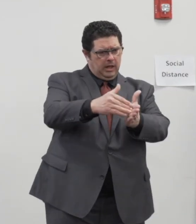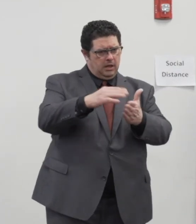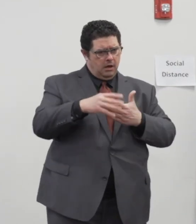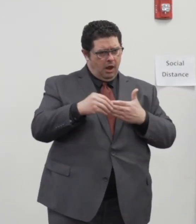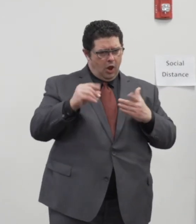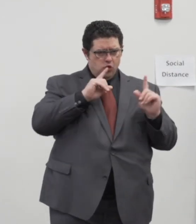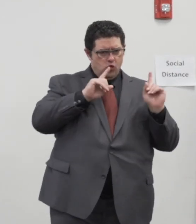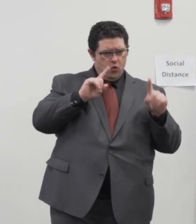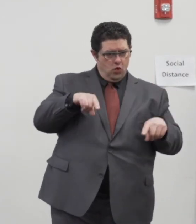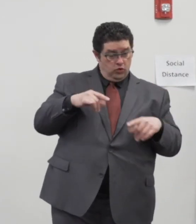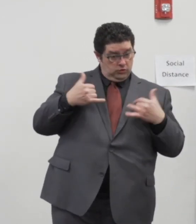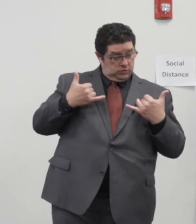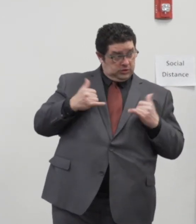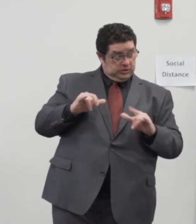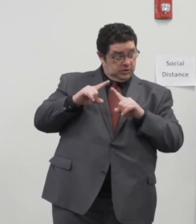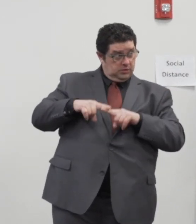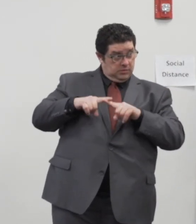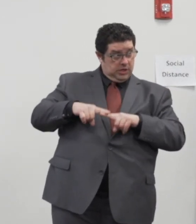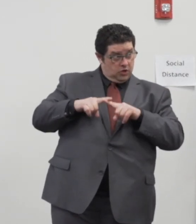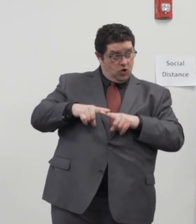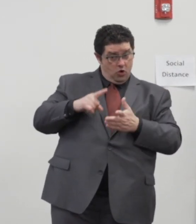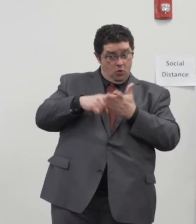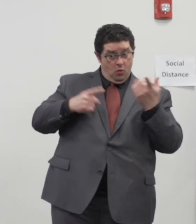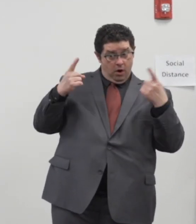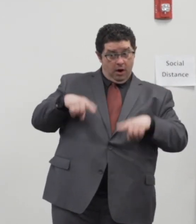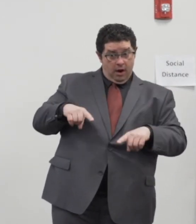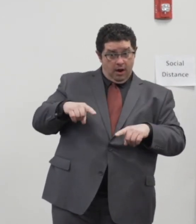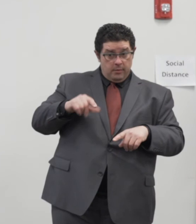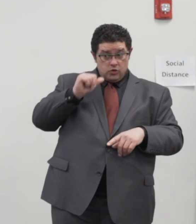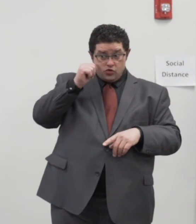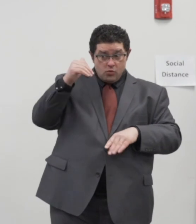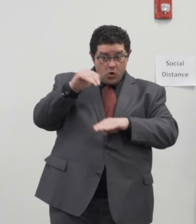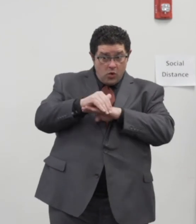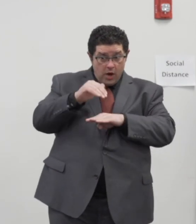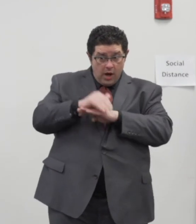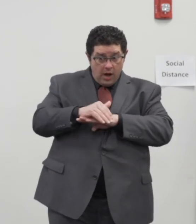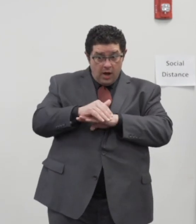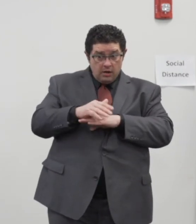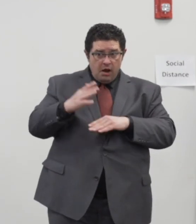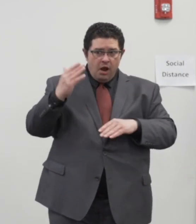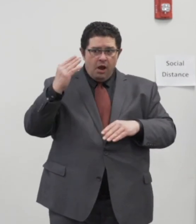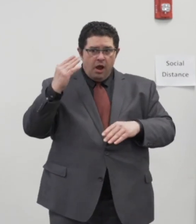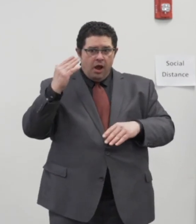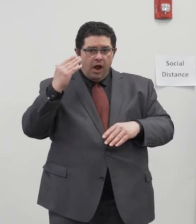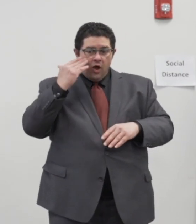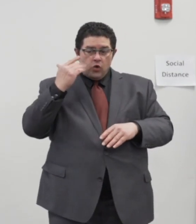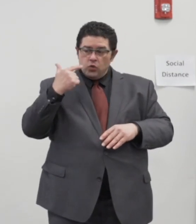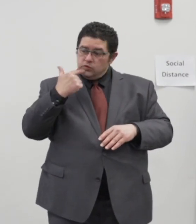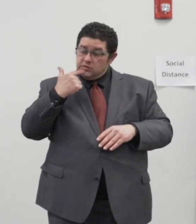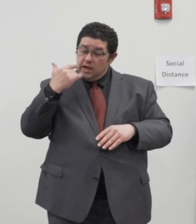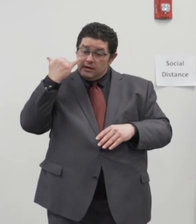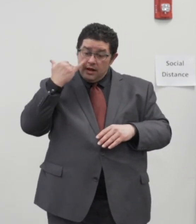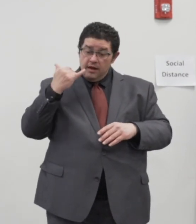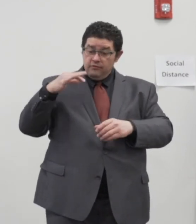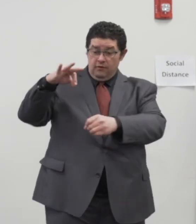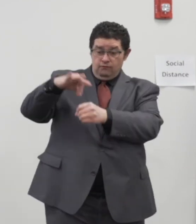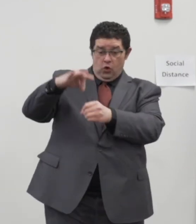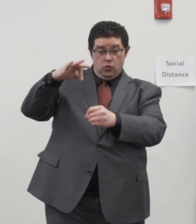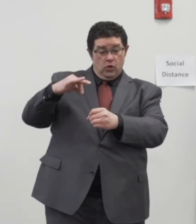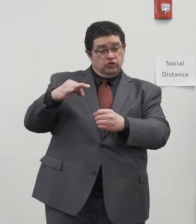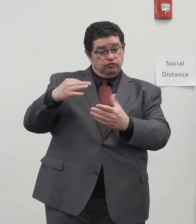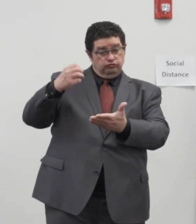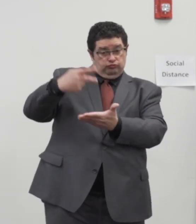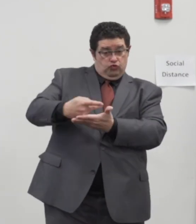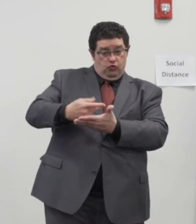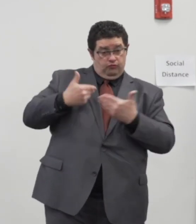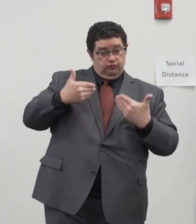couple of weeks still contingent upon maybe what happens tomorrow night? I know you said if that boat got the green light that would really make it a lot easier to make Yeah it's